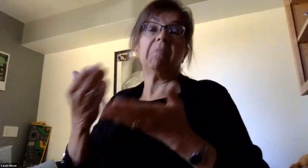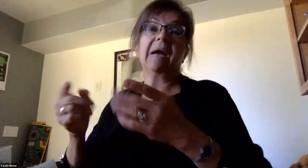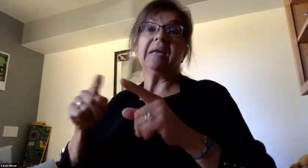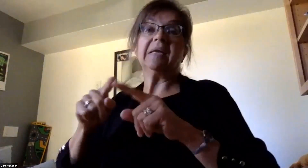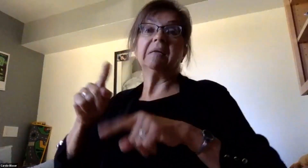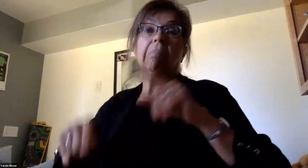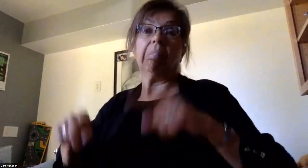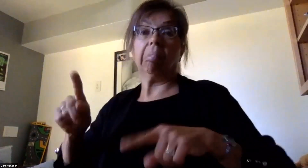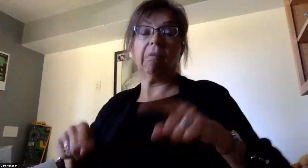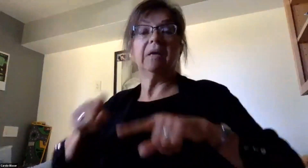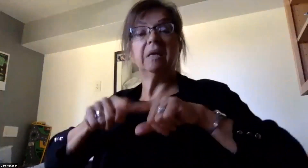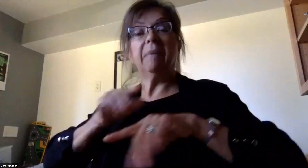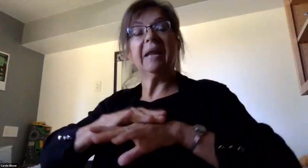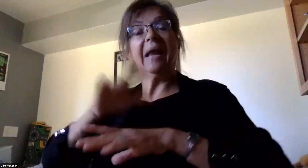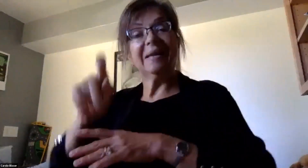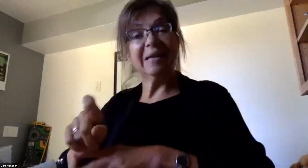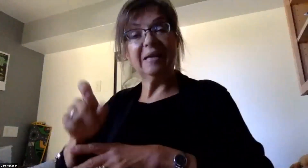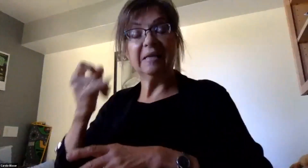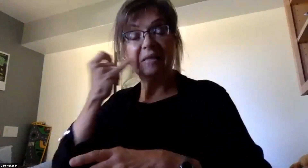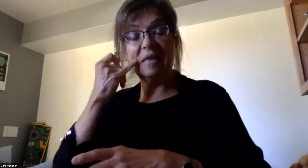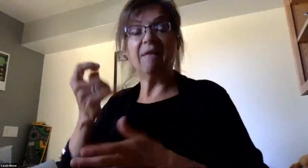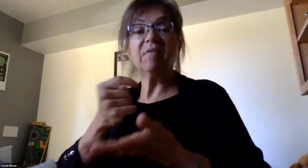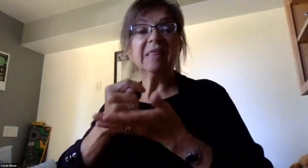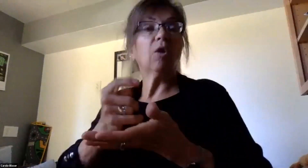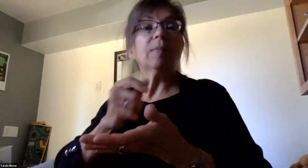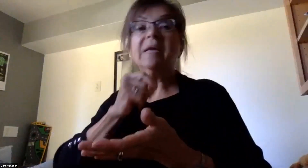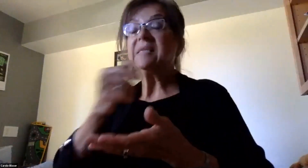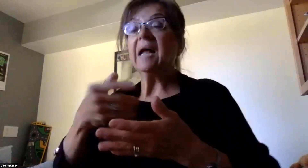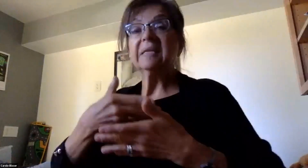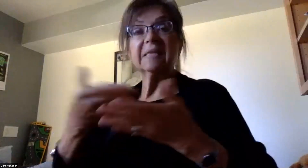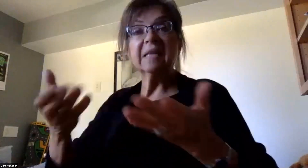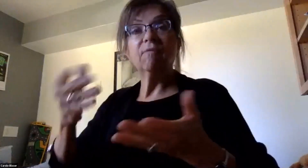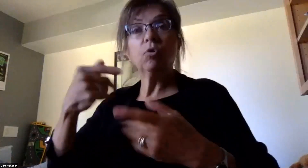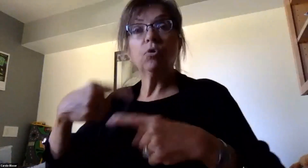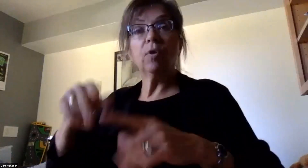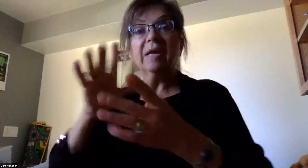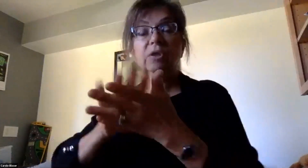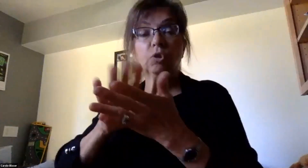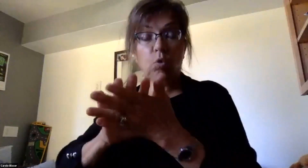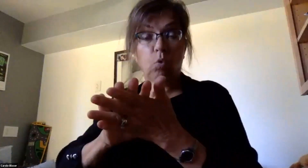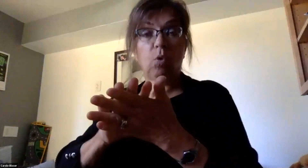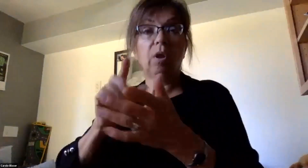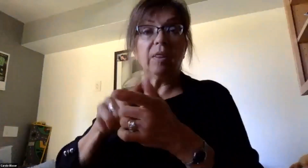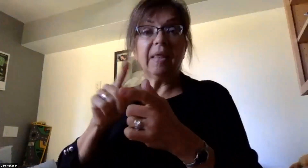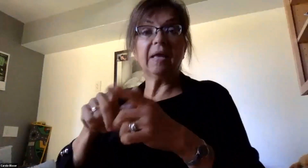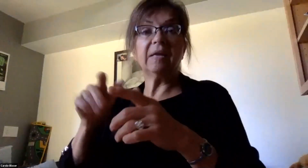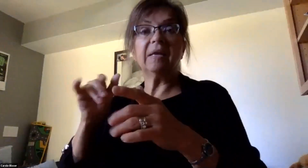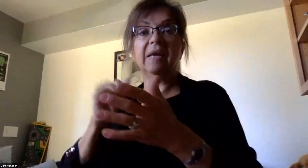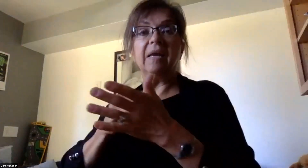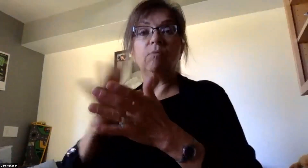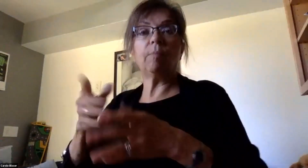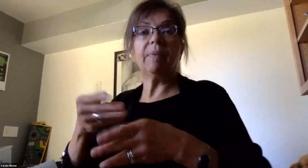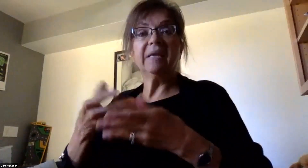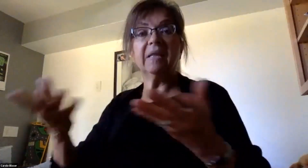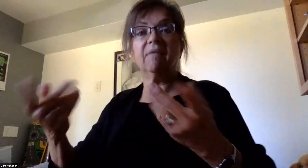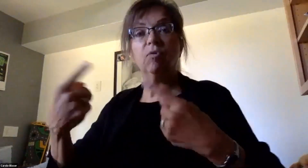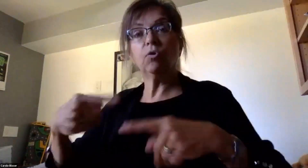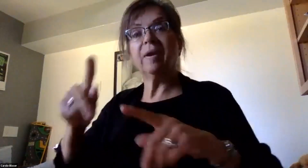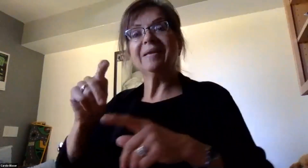If therapies are not delivered in the school setting, they will be delivered remotely or via a tele-therapy model.